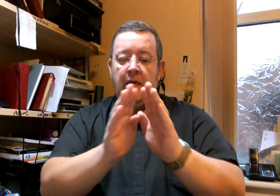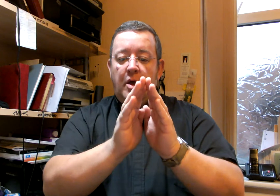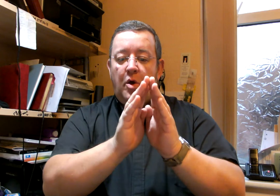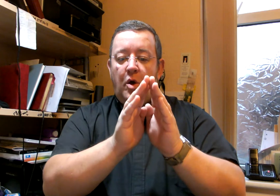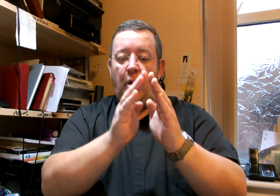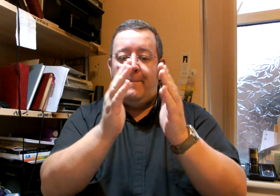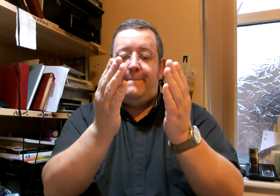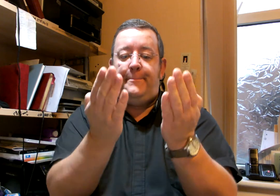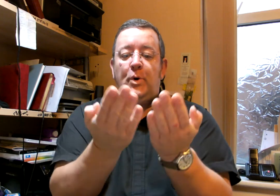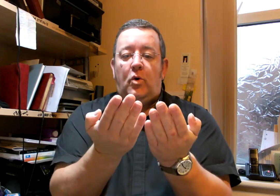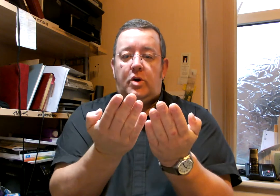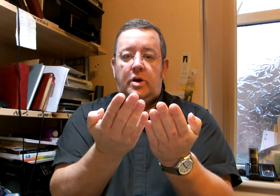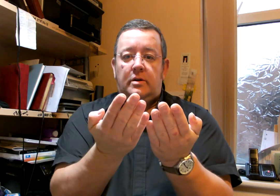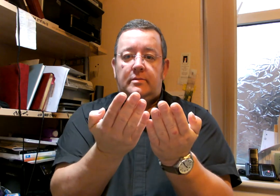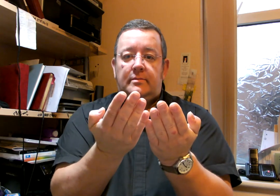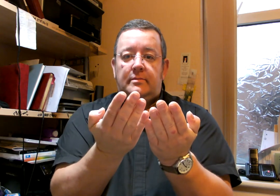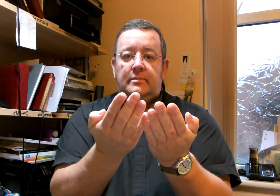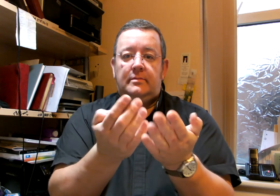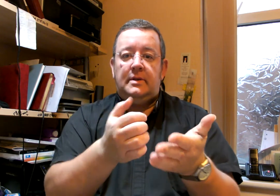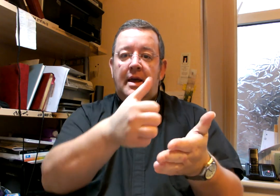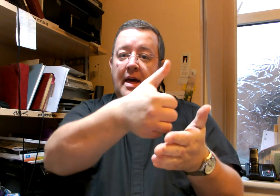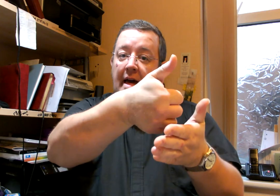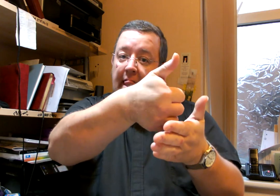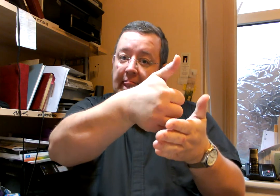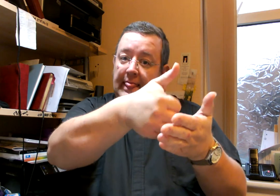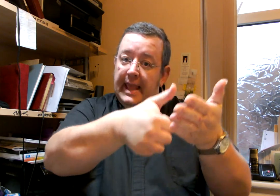Book. A list.